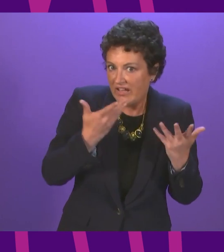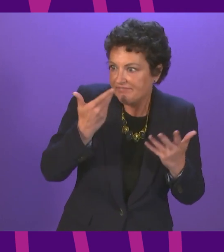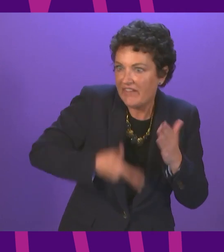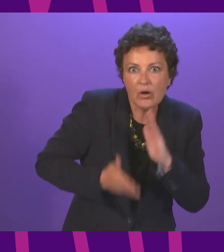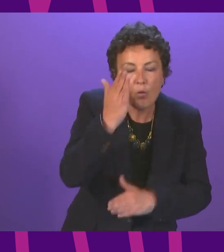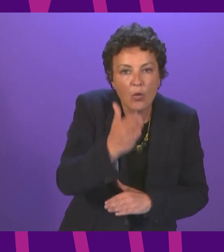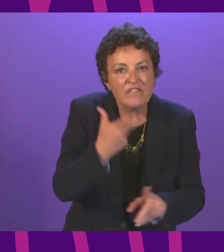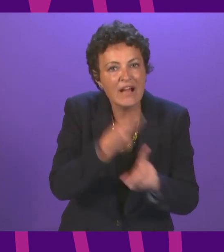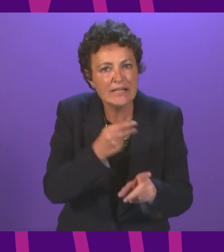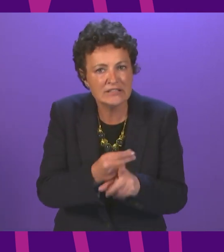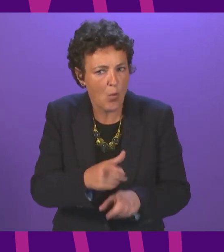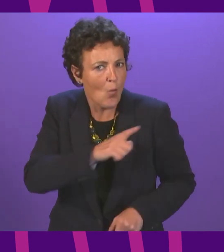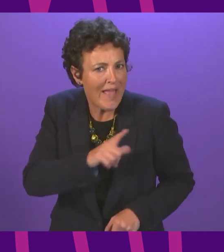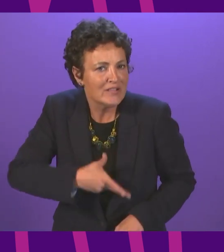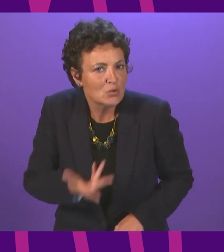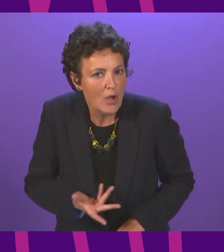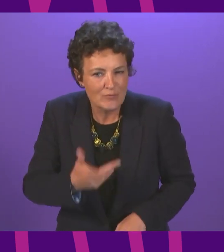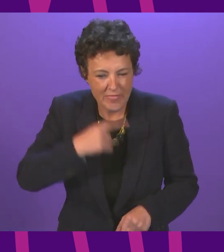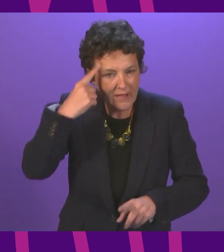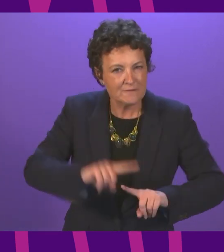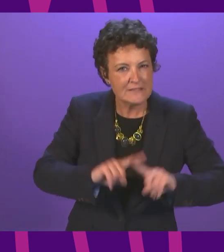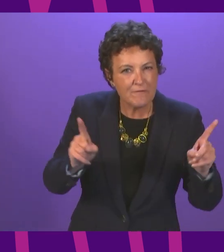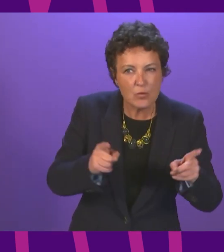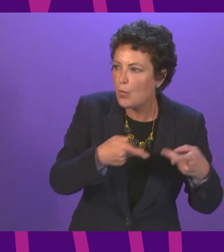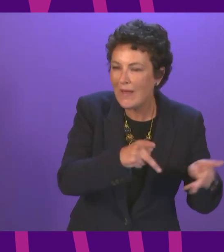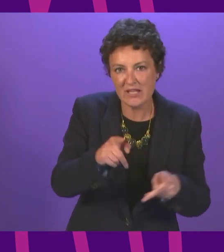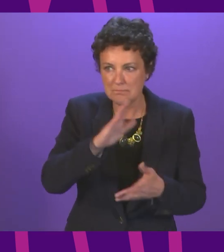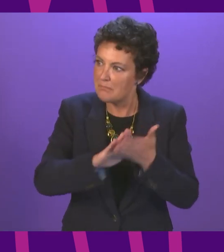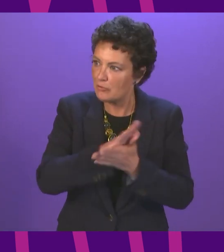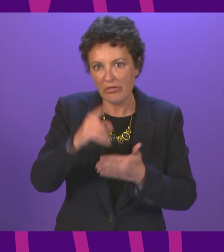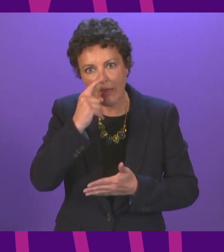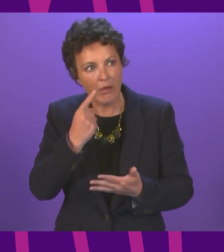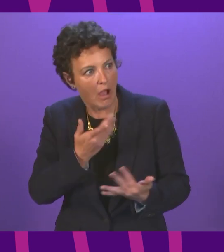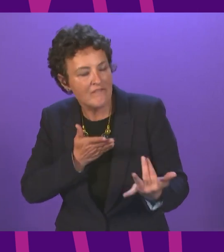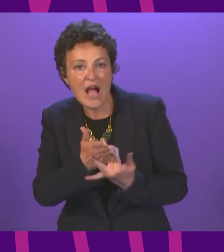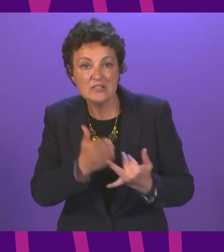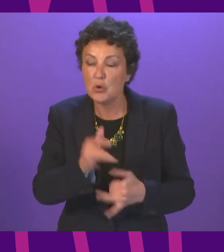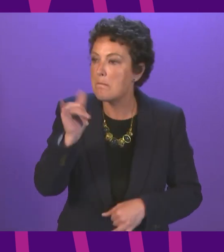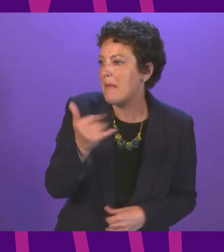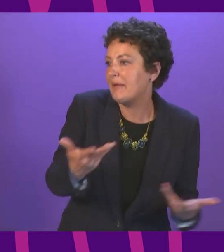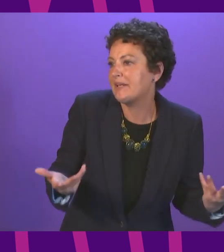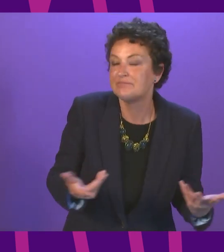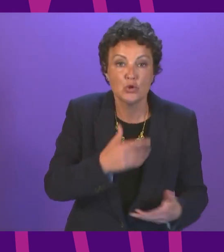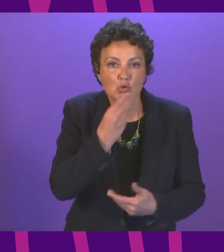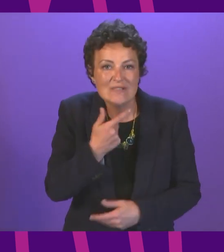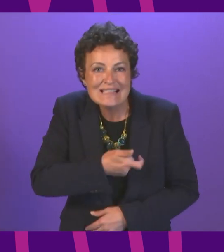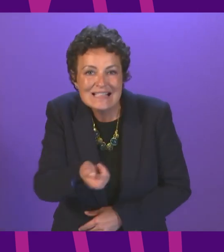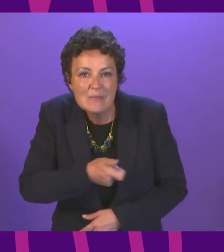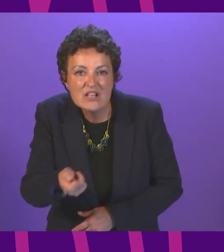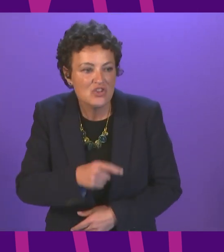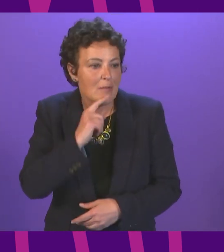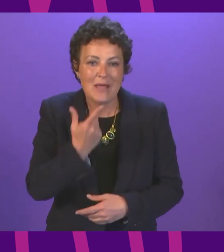have not attended an appointment to now attend. So we are looking at more drop-in facilities to look at more use of text and